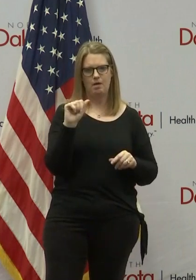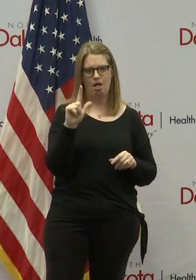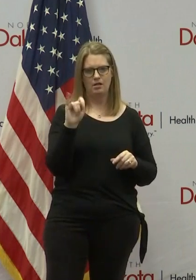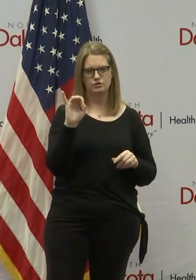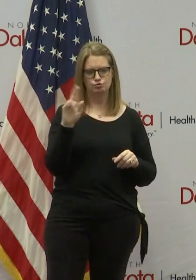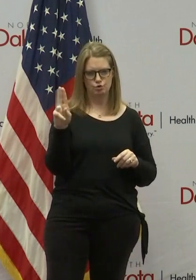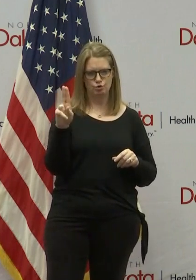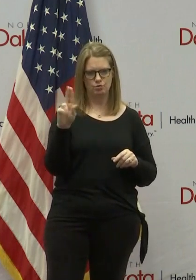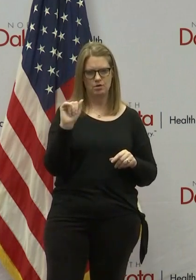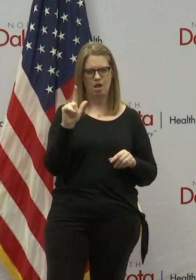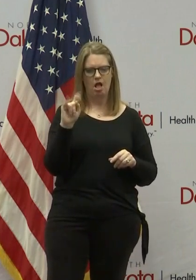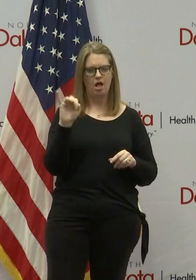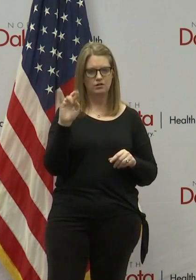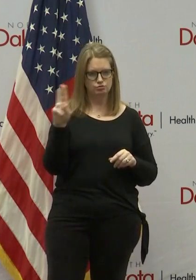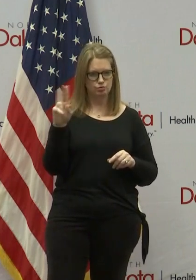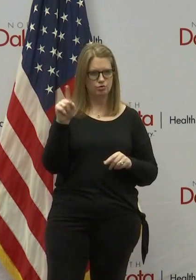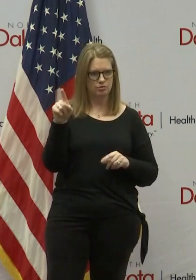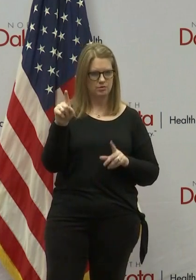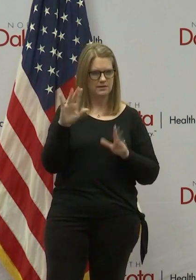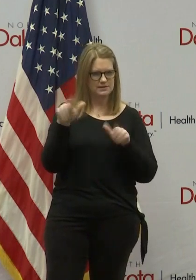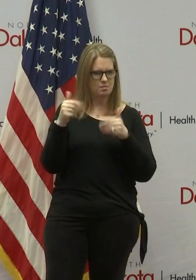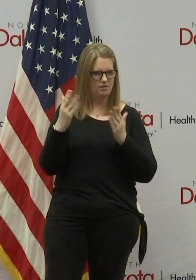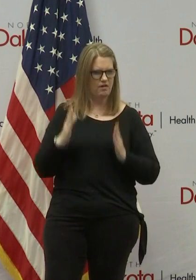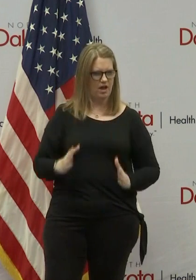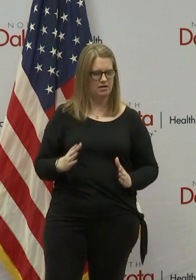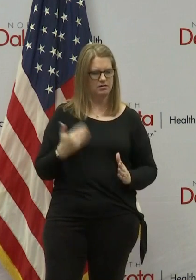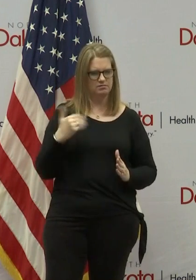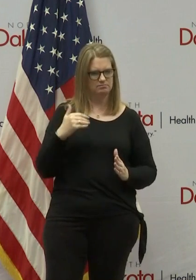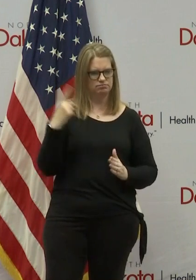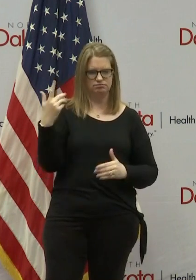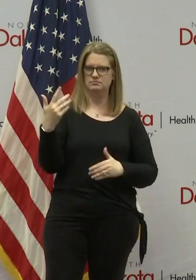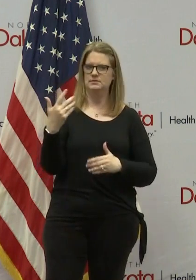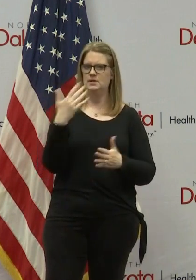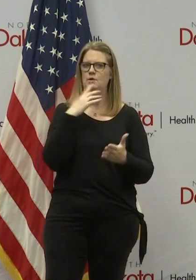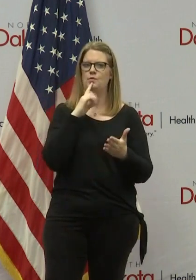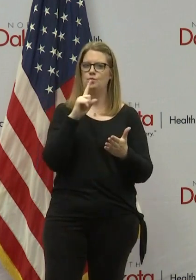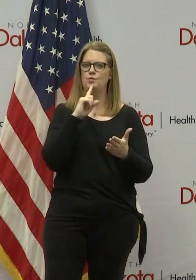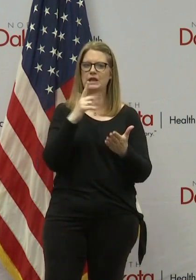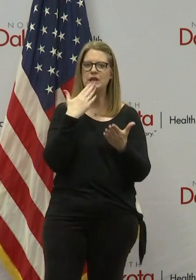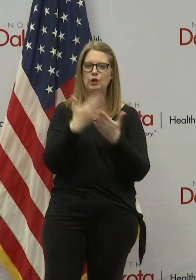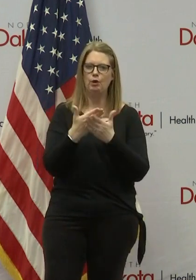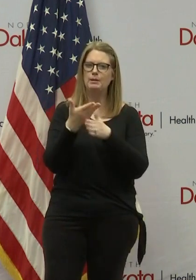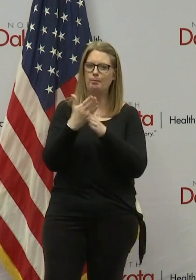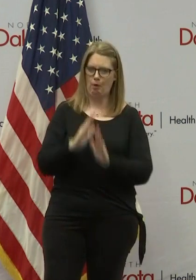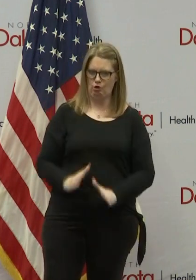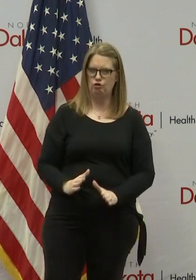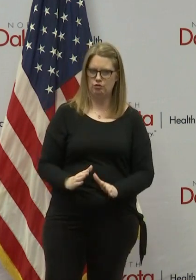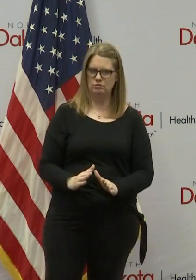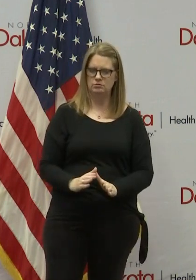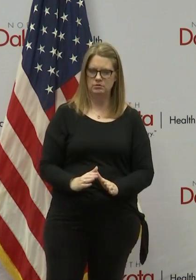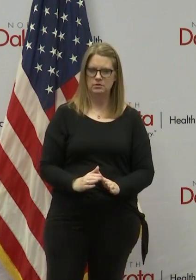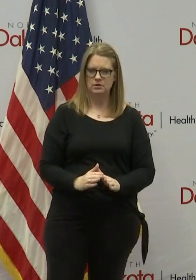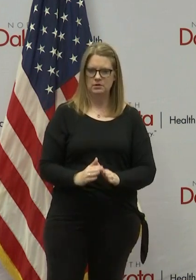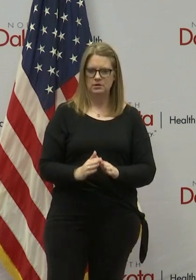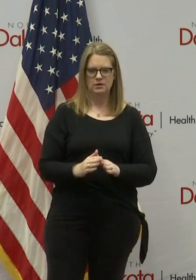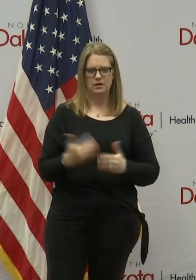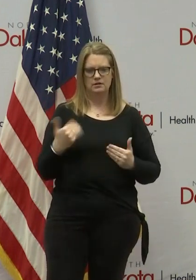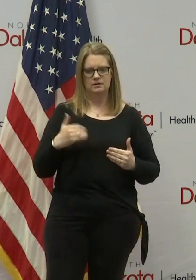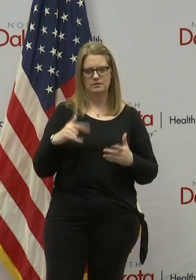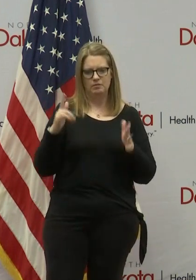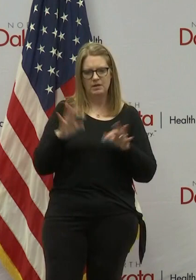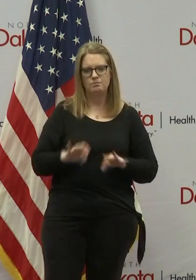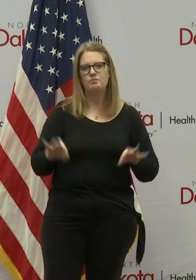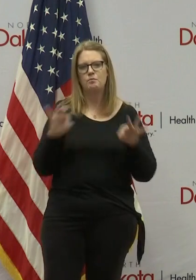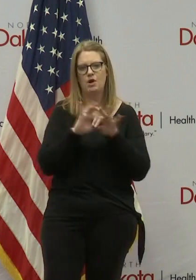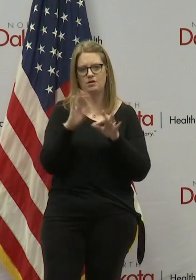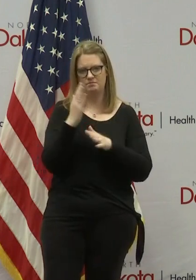And again, Alltrue has been one of the providers in our state that's been a great collaborator to this entire effort, and they've been a key part